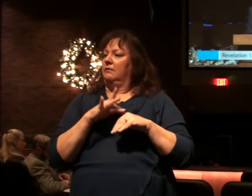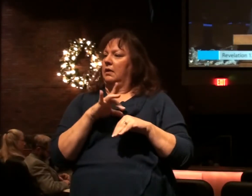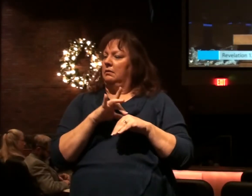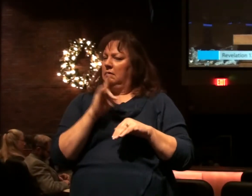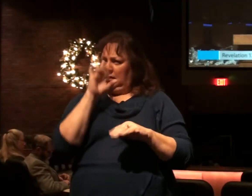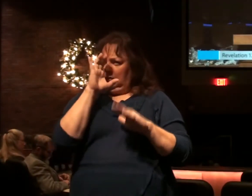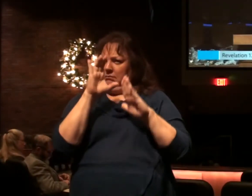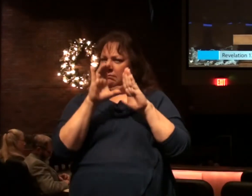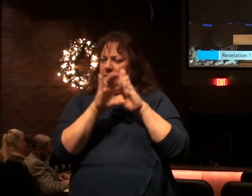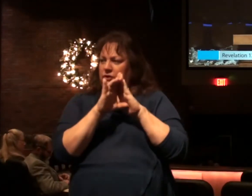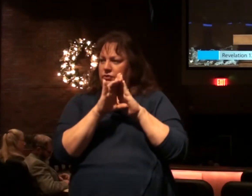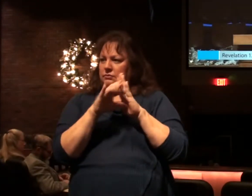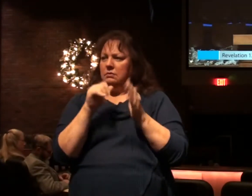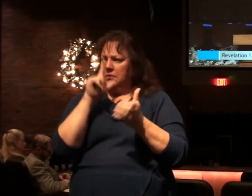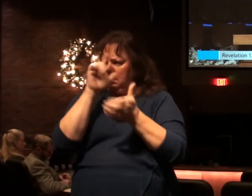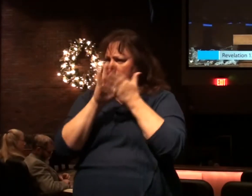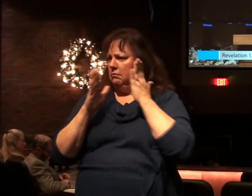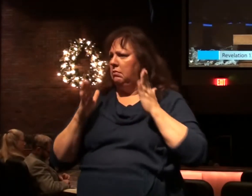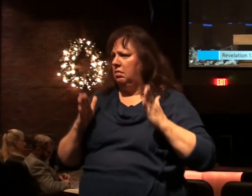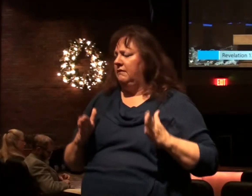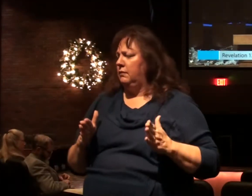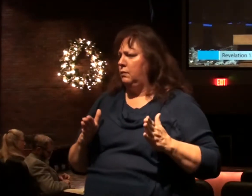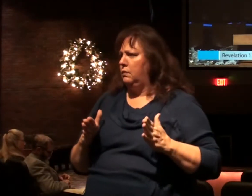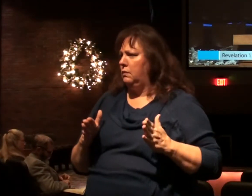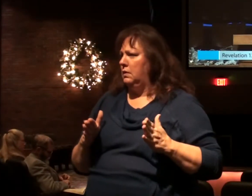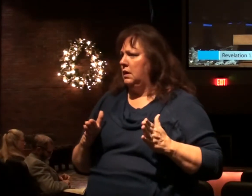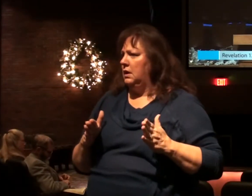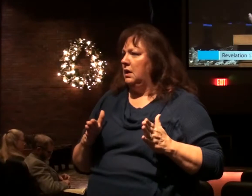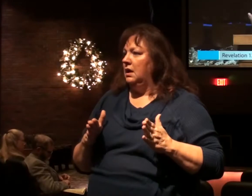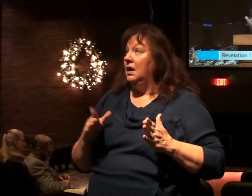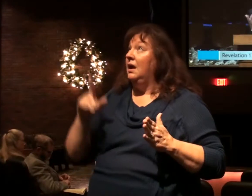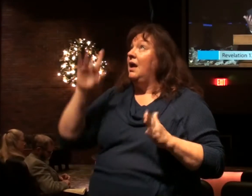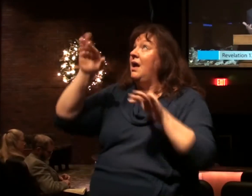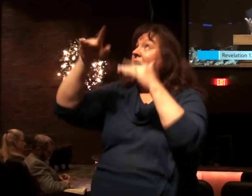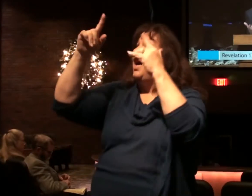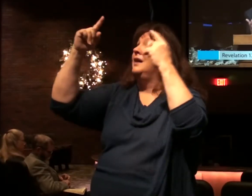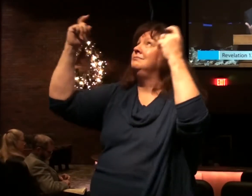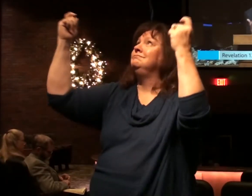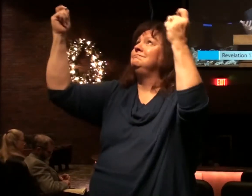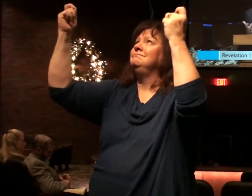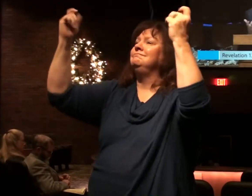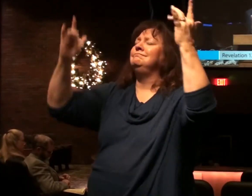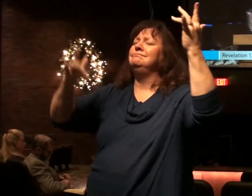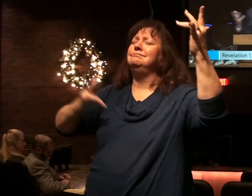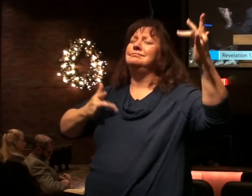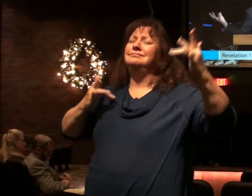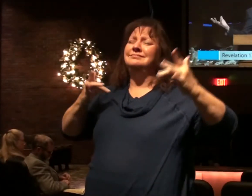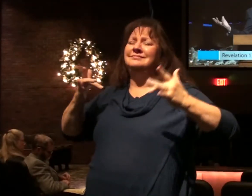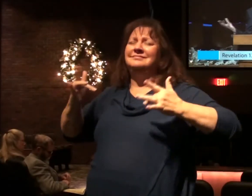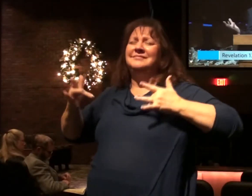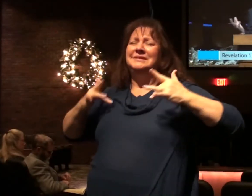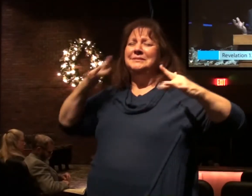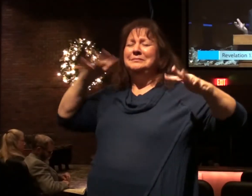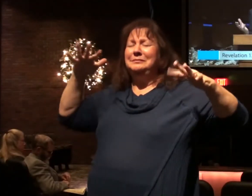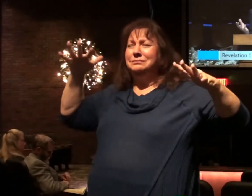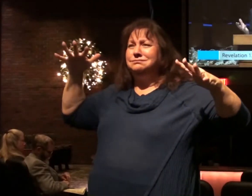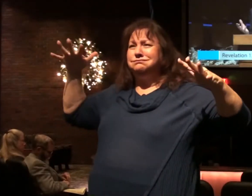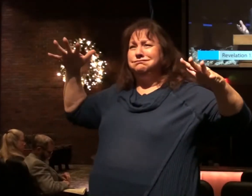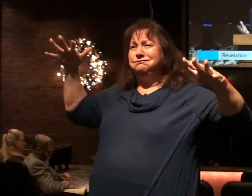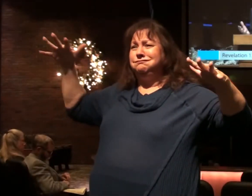Picture the unbeliever. There's rejoicing in joy in heaven, resounding.